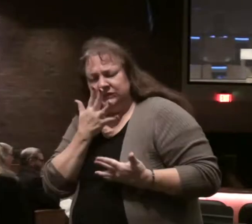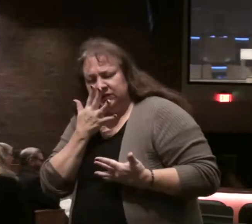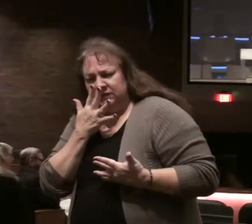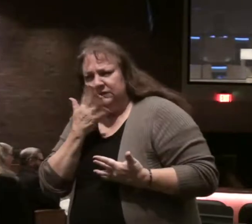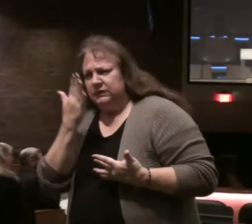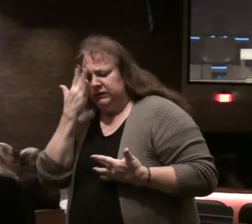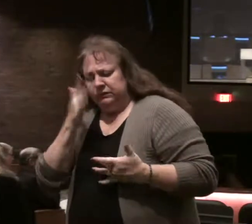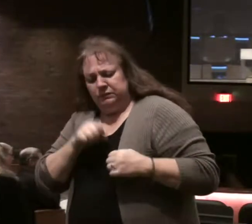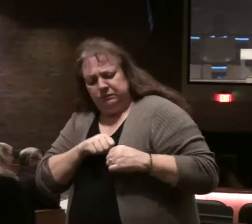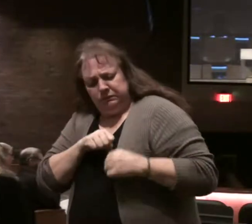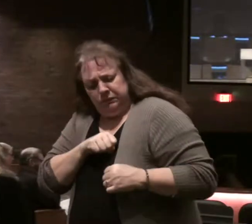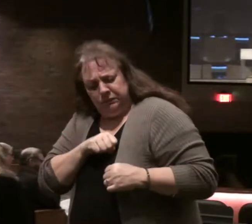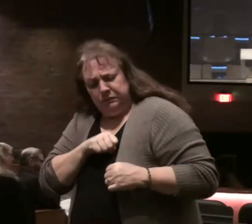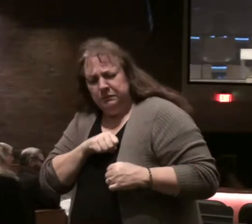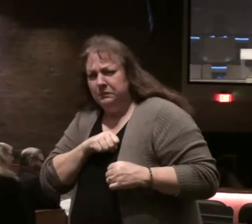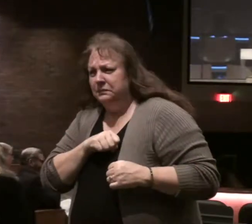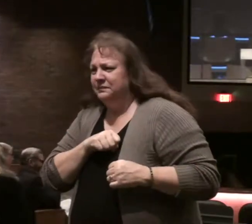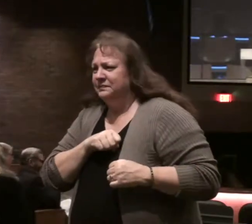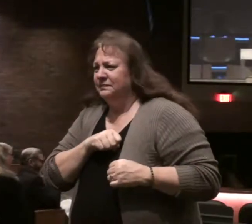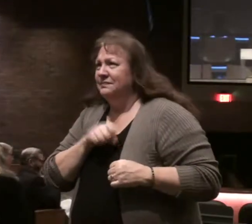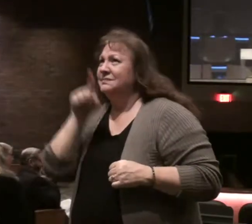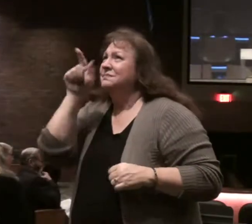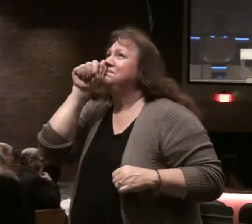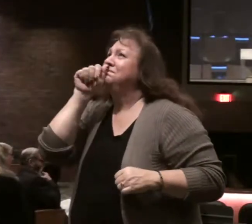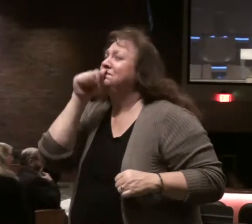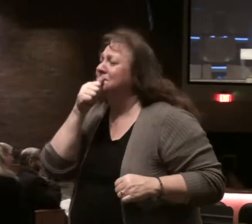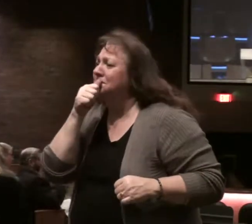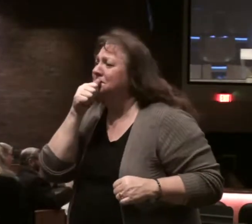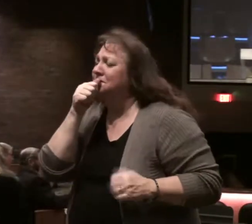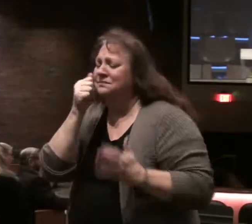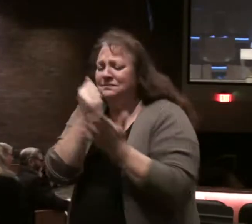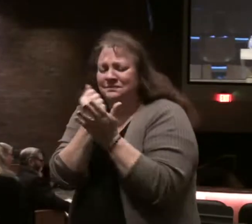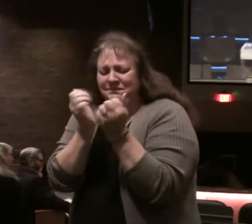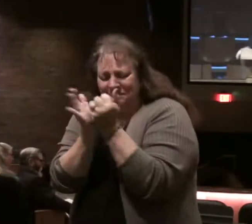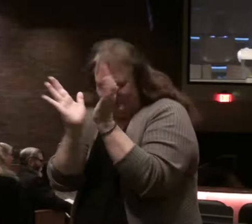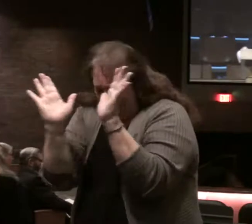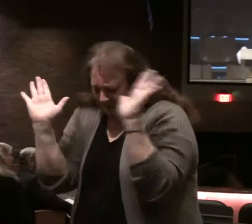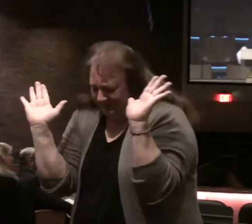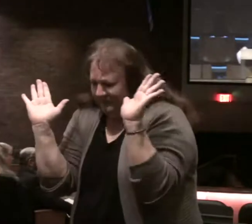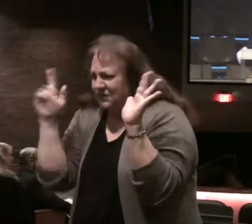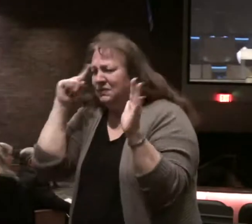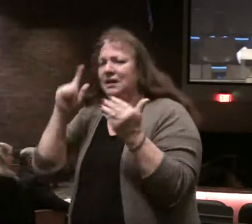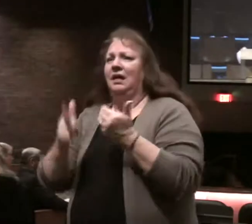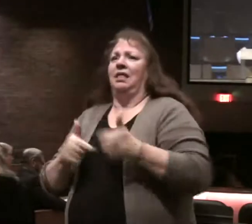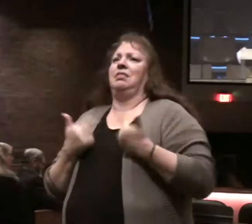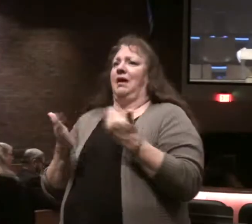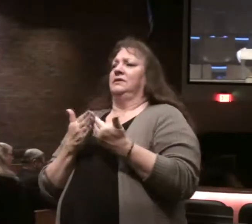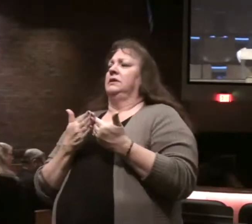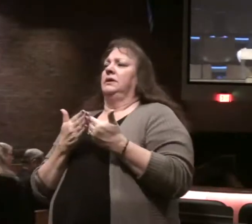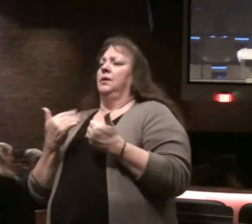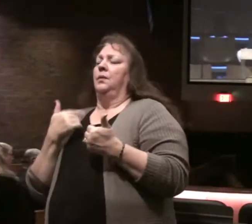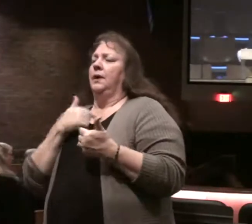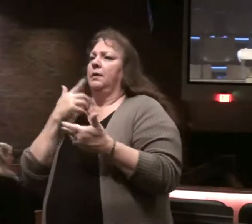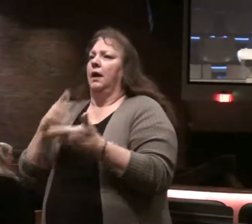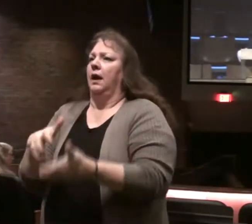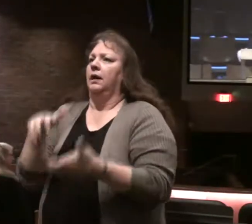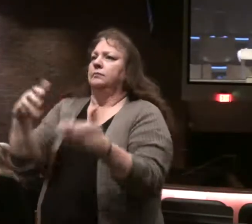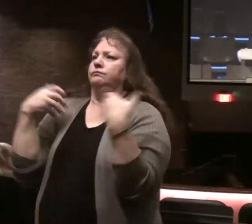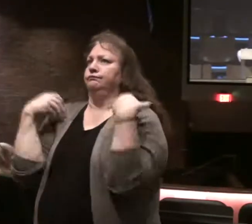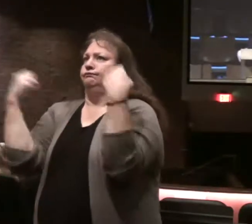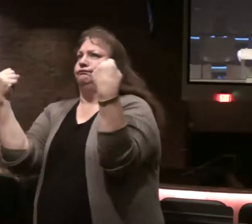acquainted with grief. He suffered and he died, so it's not like life is easy, it's not the health and wealth idea.